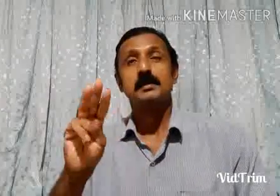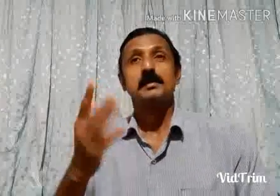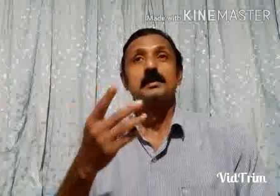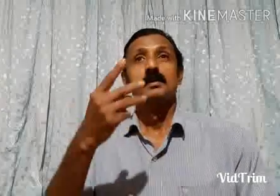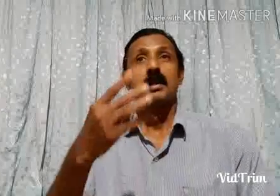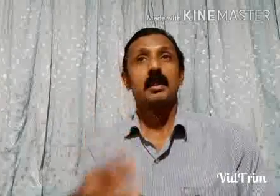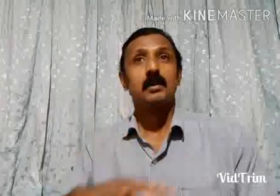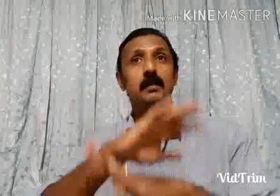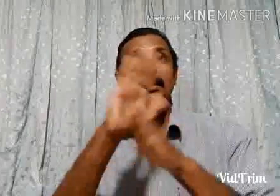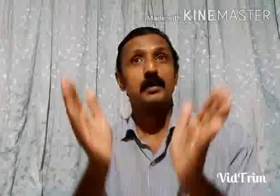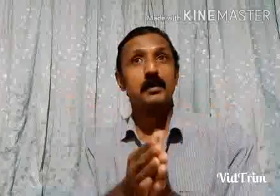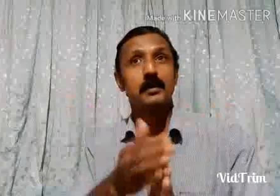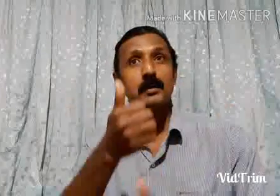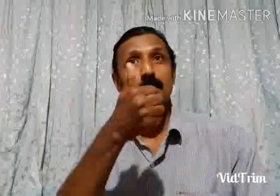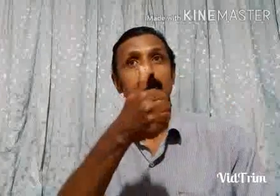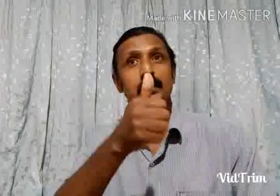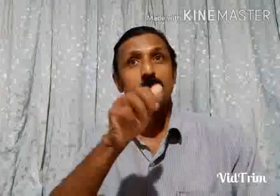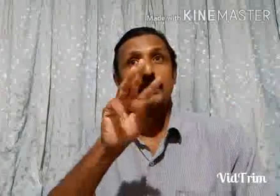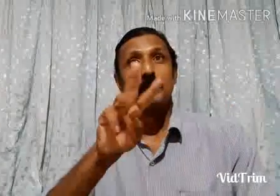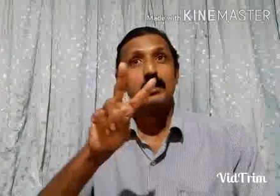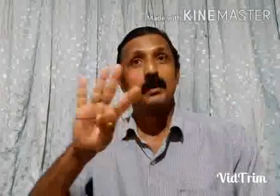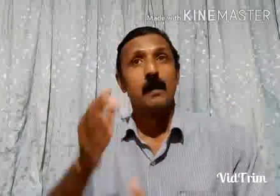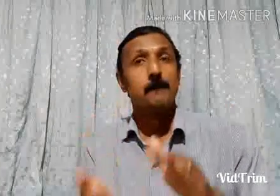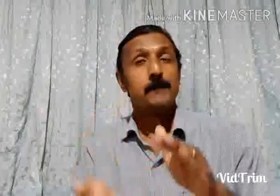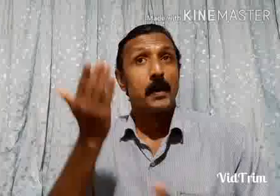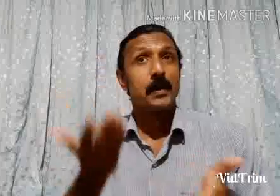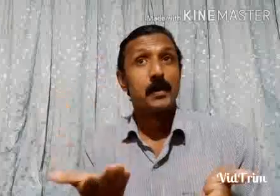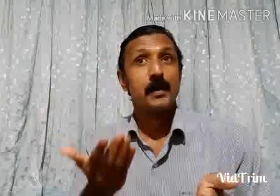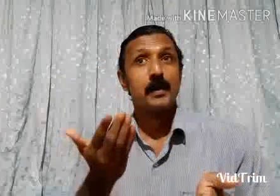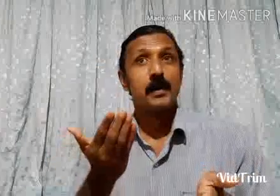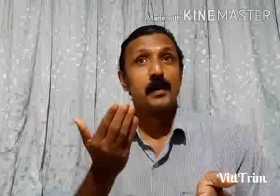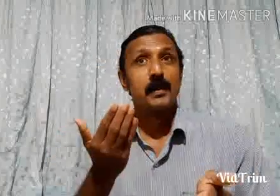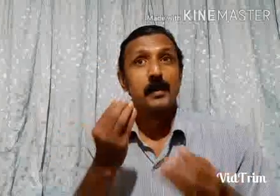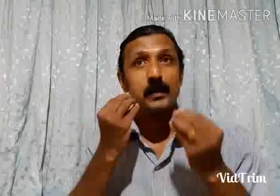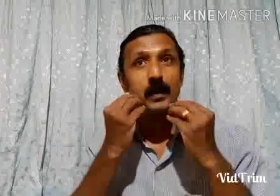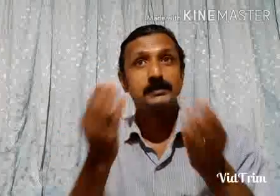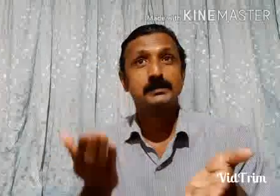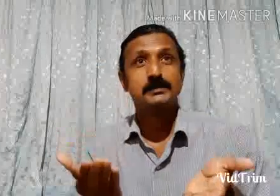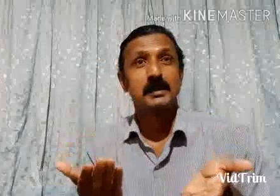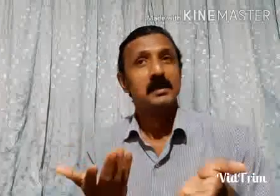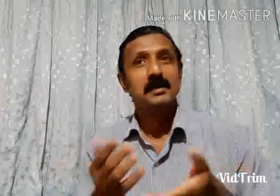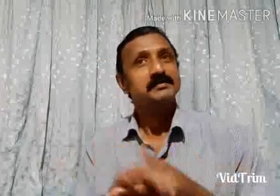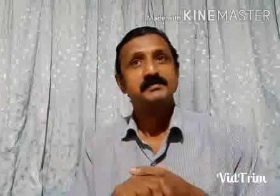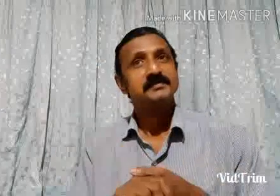therapist was inside even more school many in my internship, would as